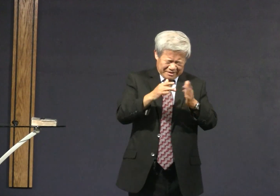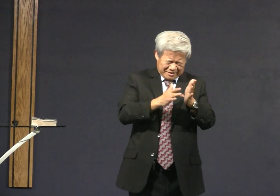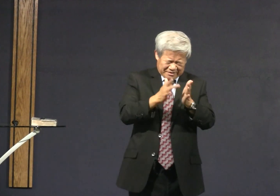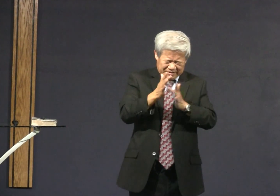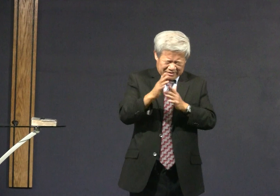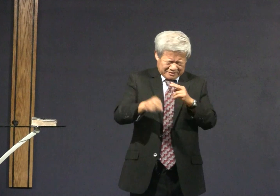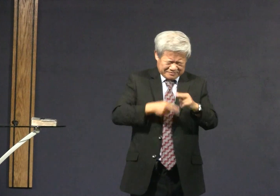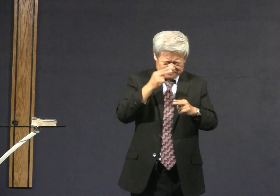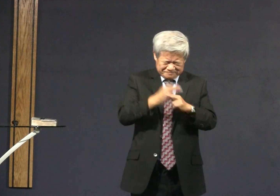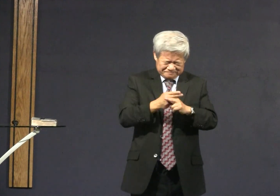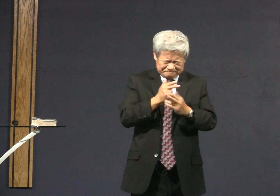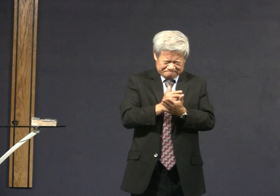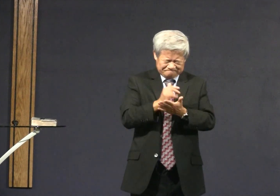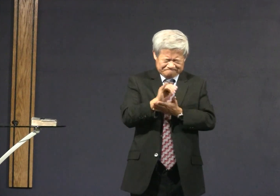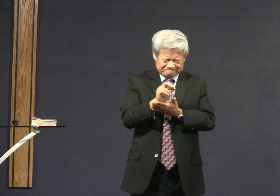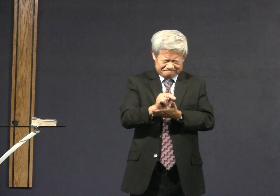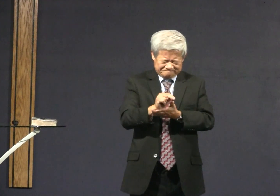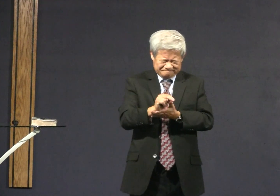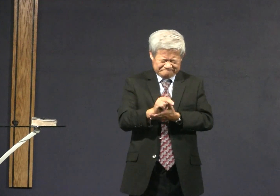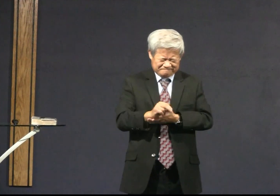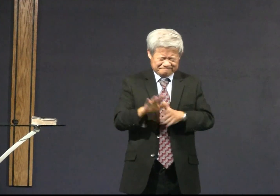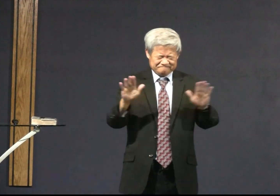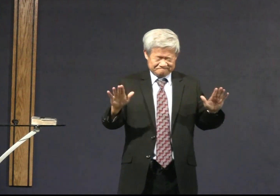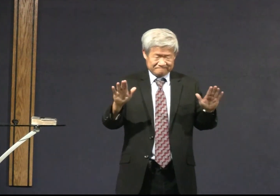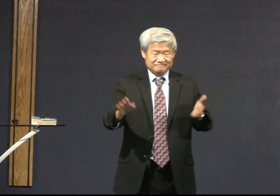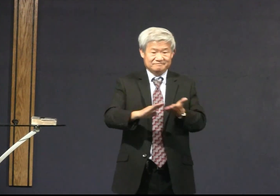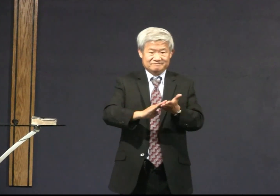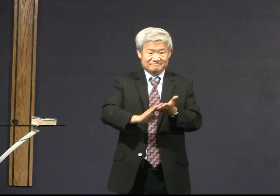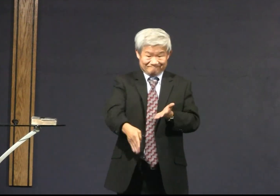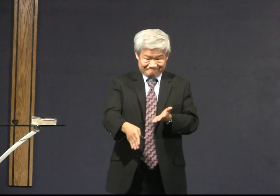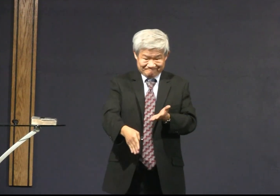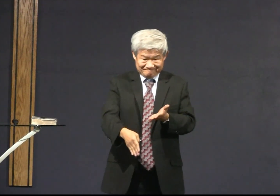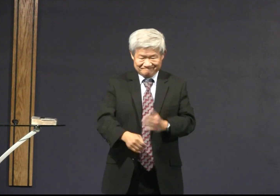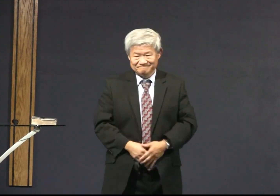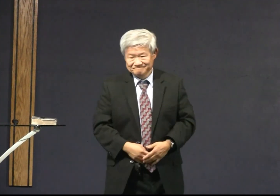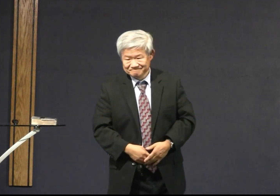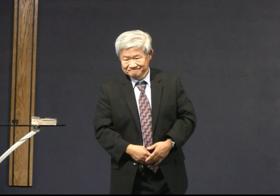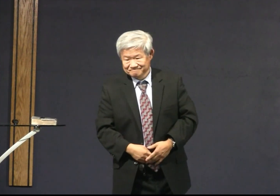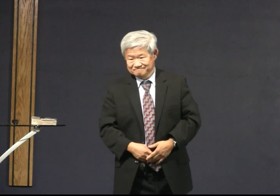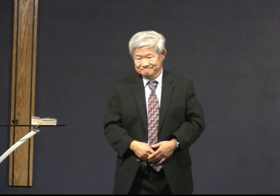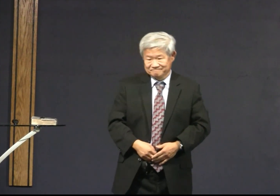to our celebration. In Jesus' name, Amen. Amen. Amen. Amen. Amen. Thank